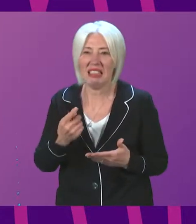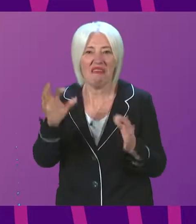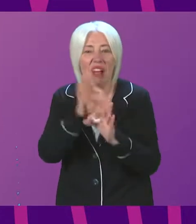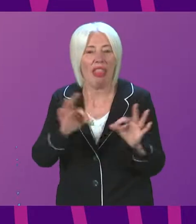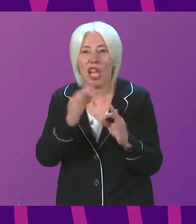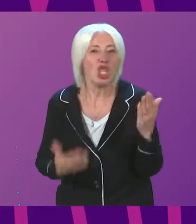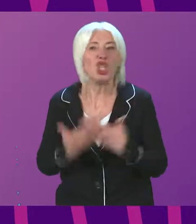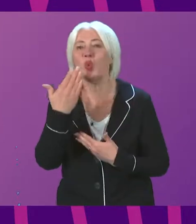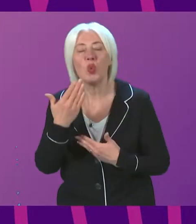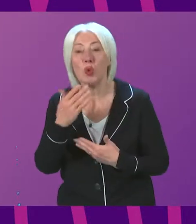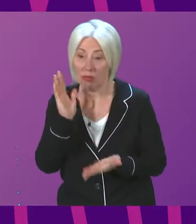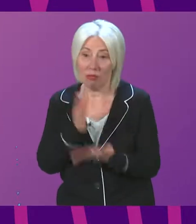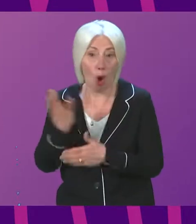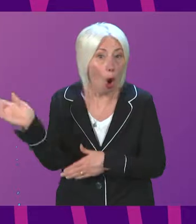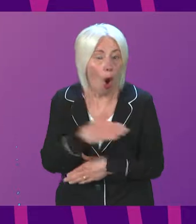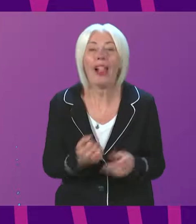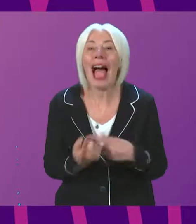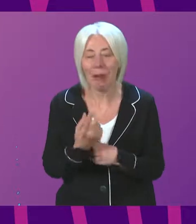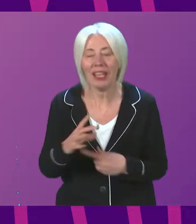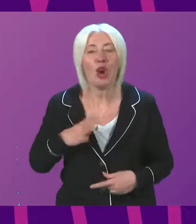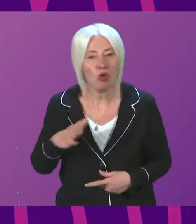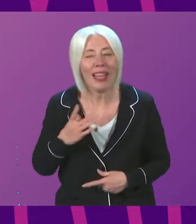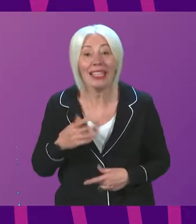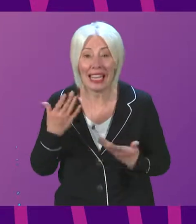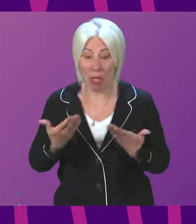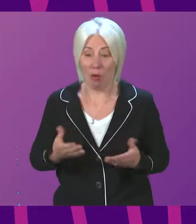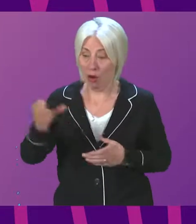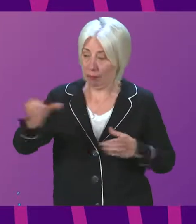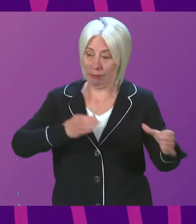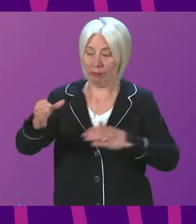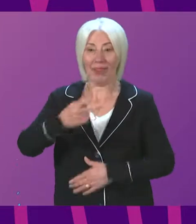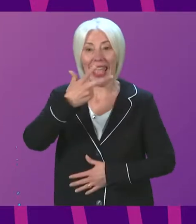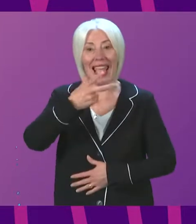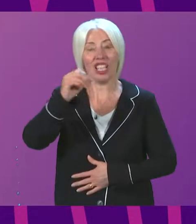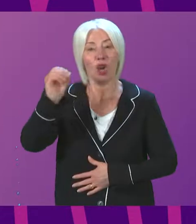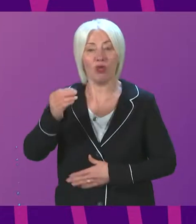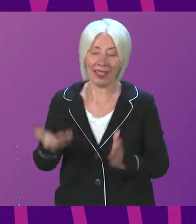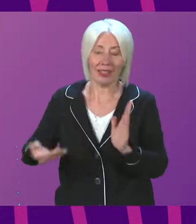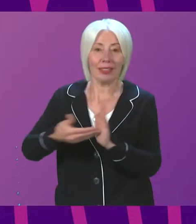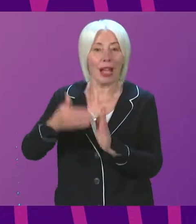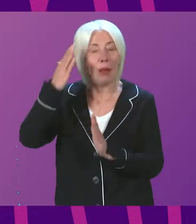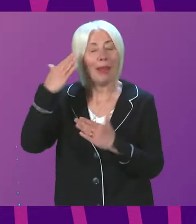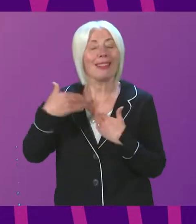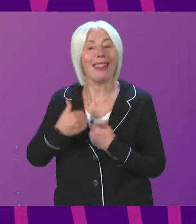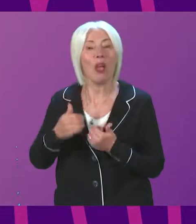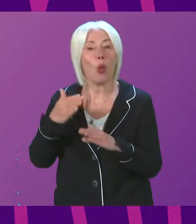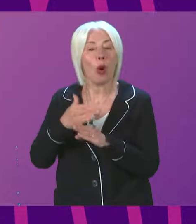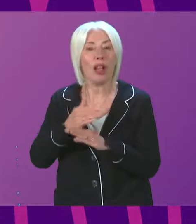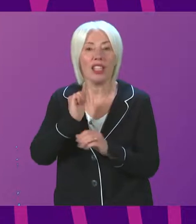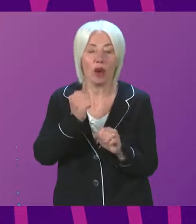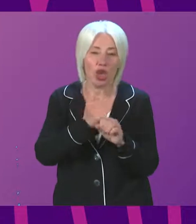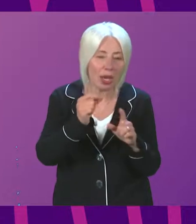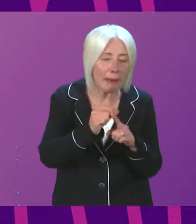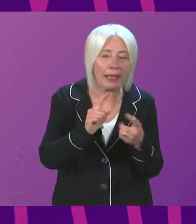and happening. So, for example, we are right now recruiting 800 additional mental health workers for A&E departments, GP